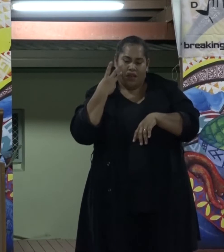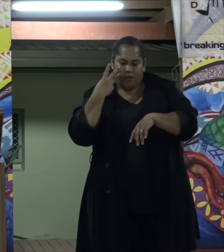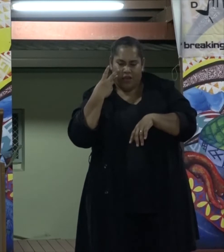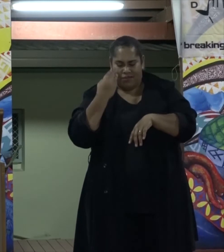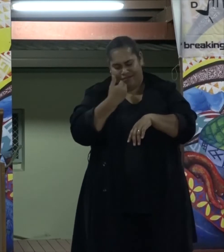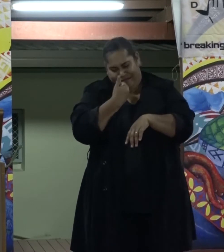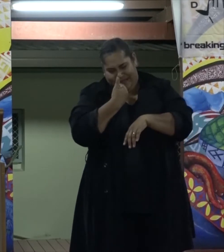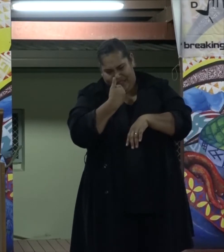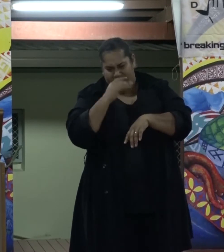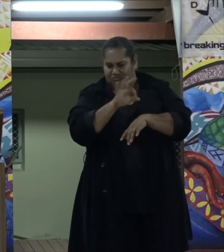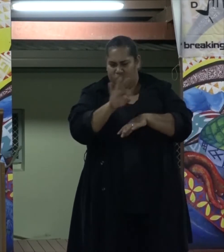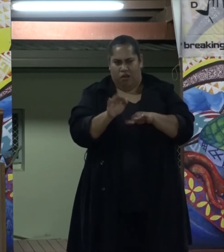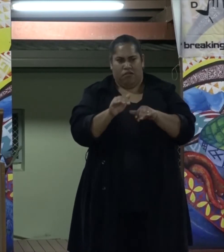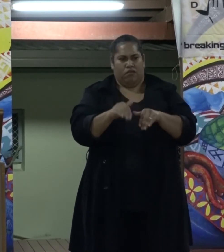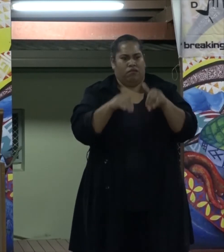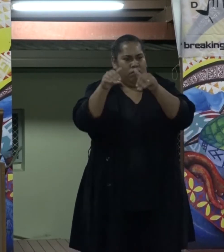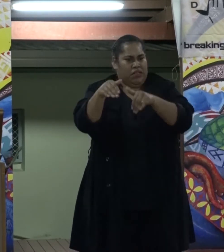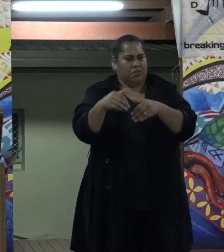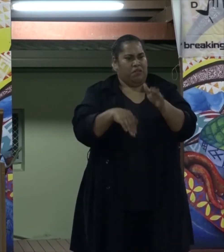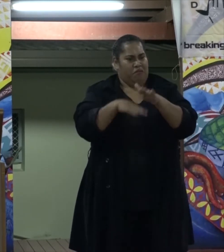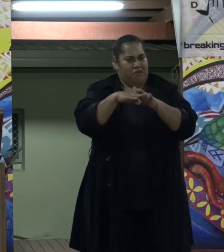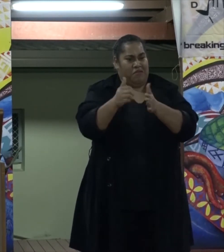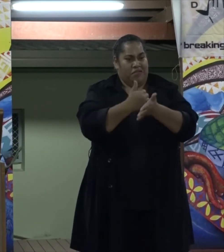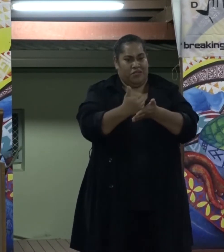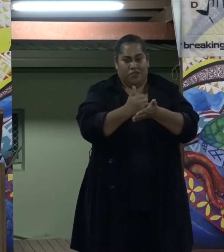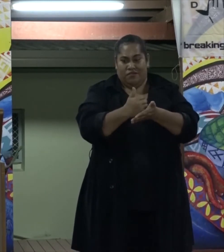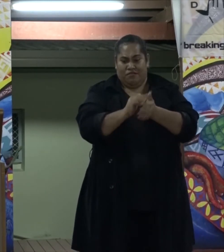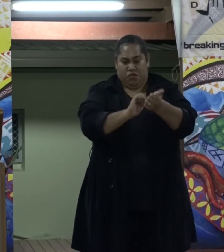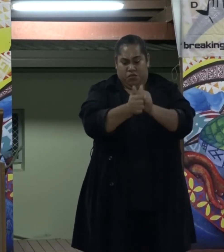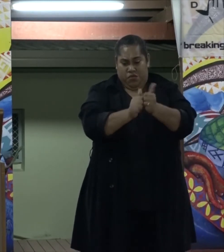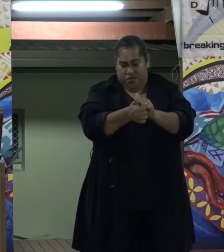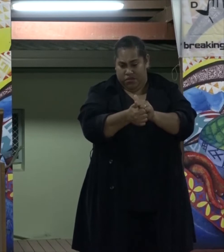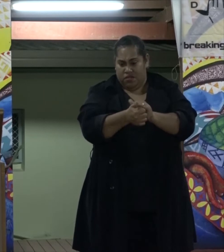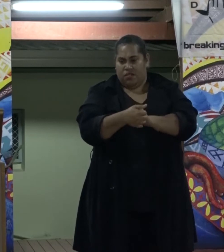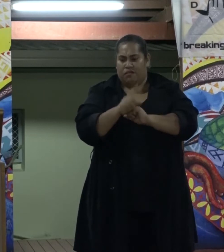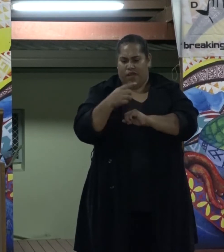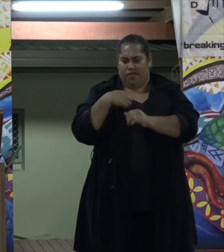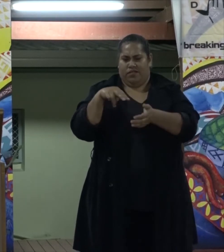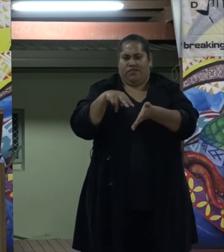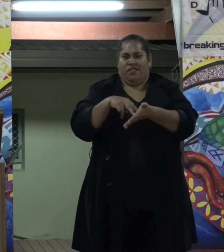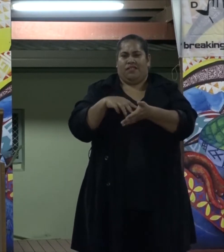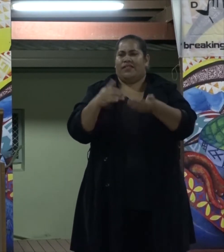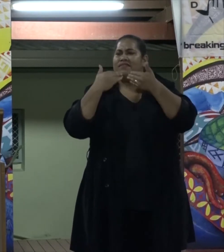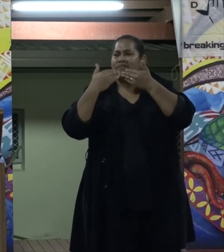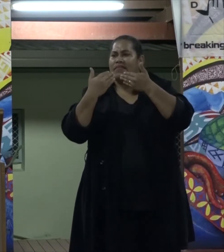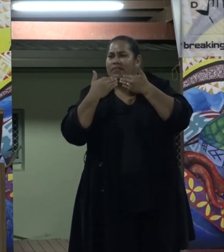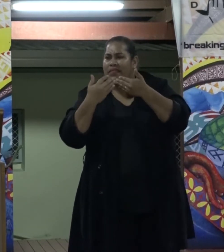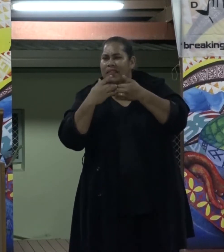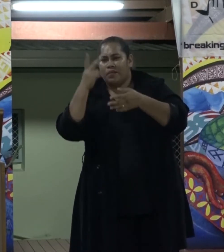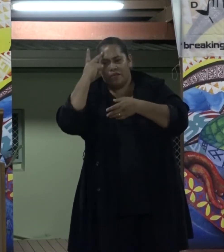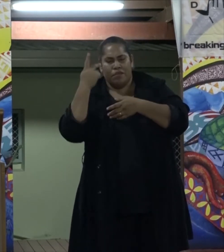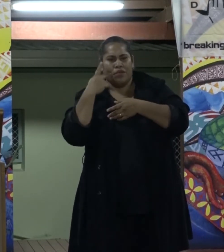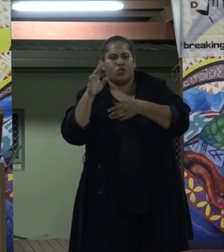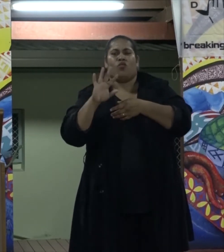and not very much active in sports, I stand here to give credit and thank my parents, who have been very